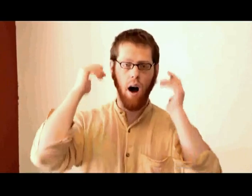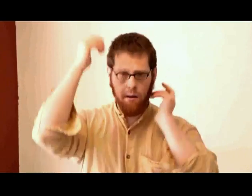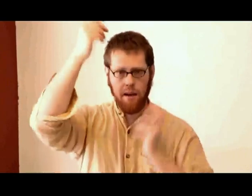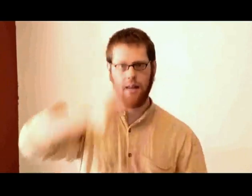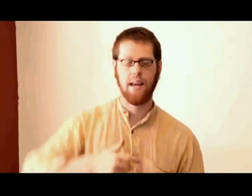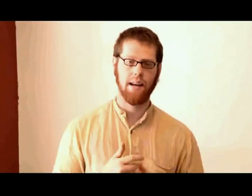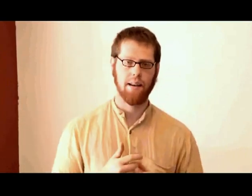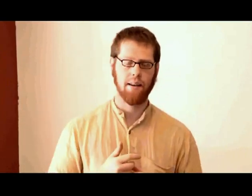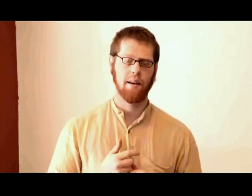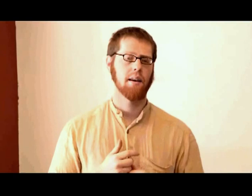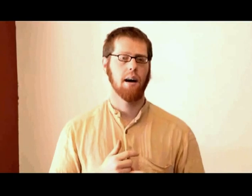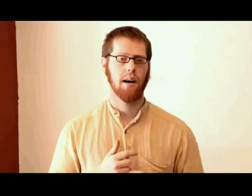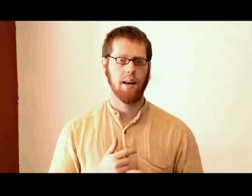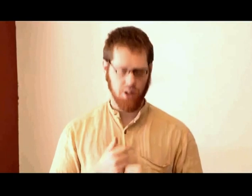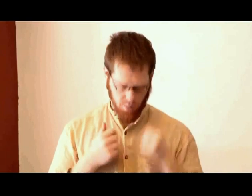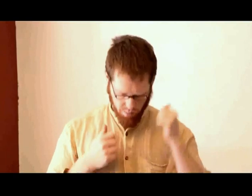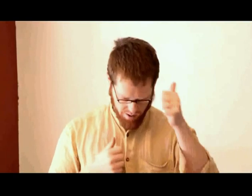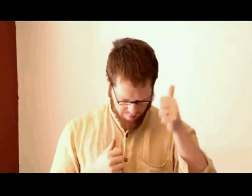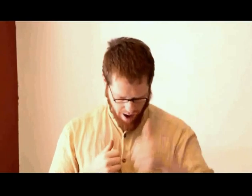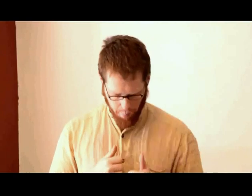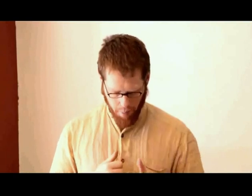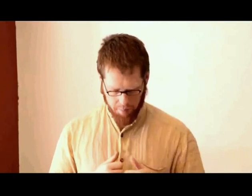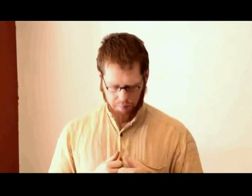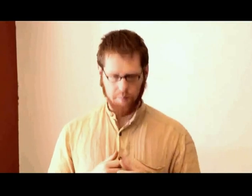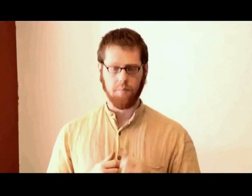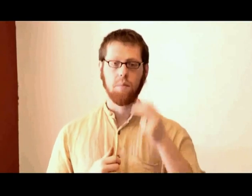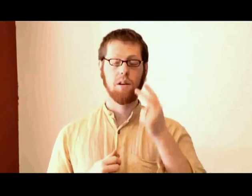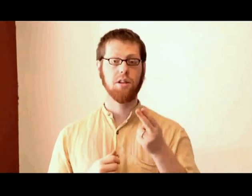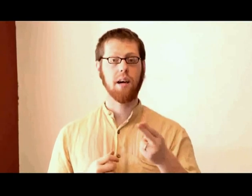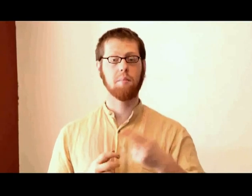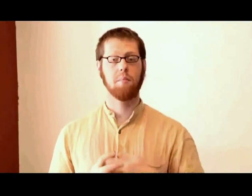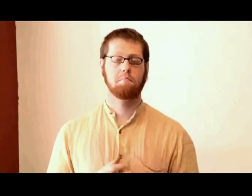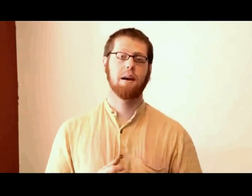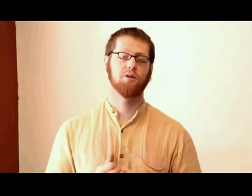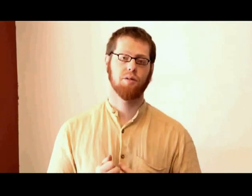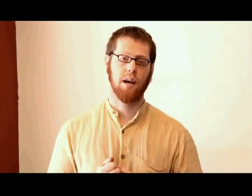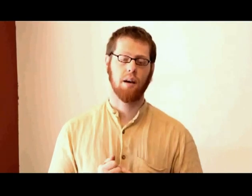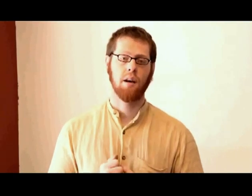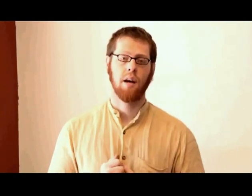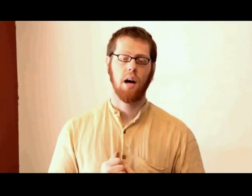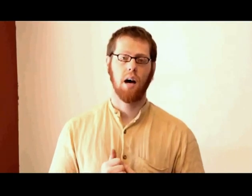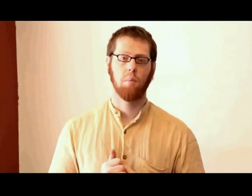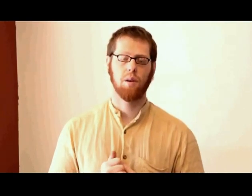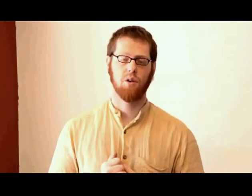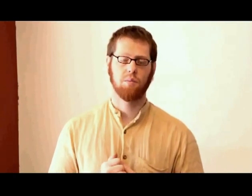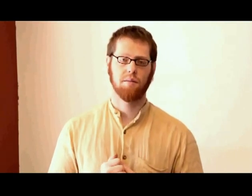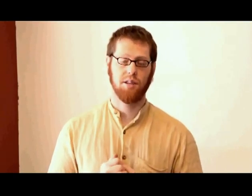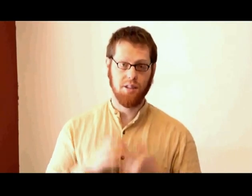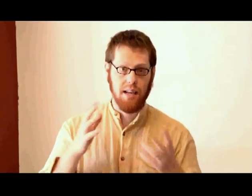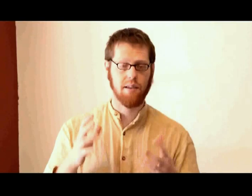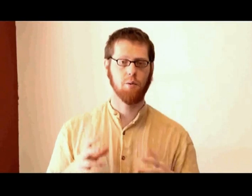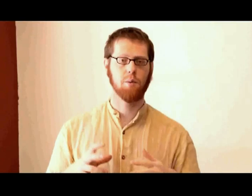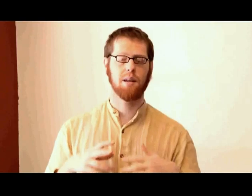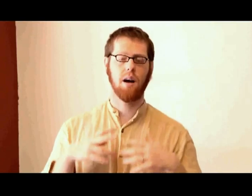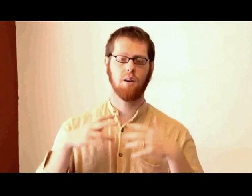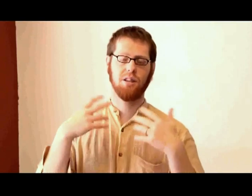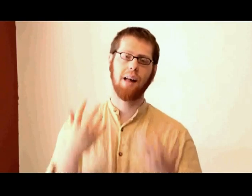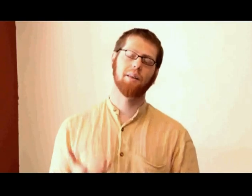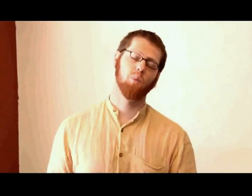unmediated connection with the divine. The second major thing, in terms of a distinctive, would be our silent